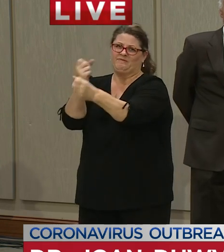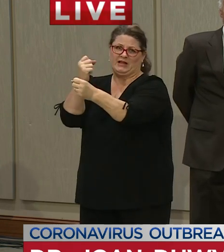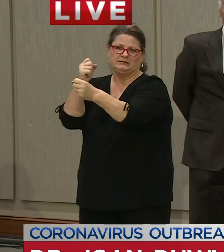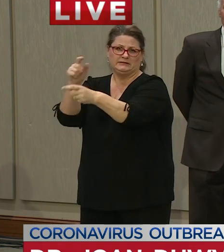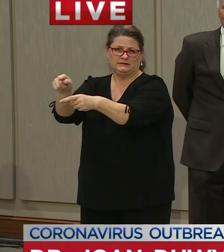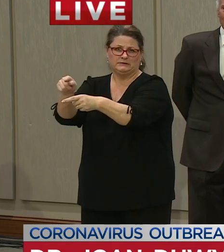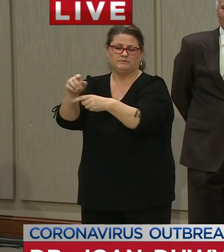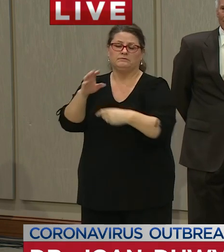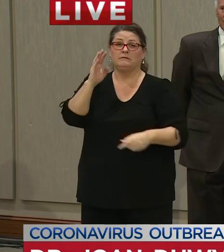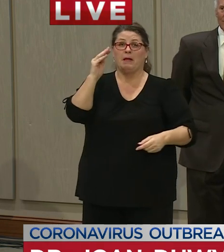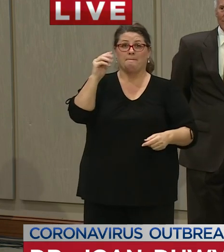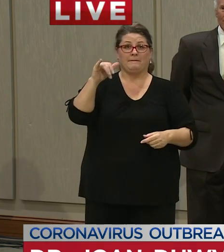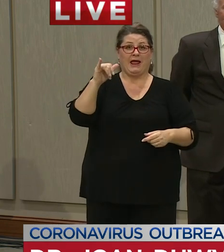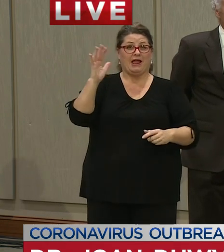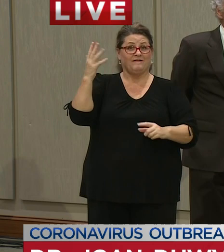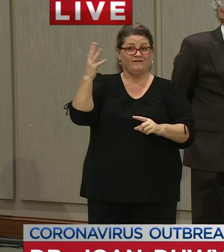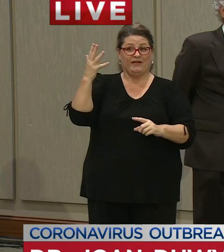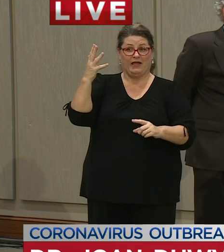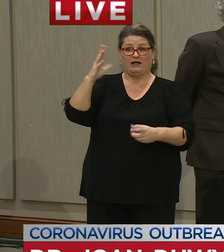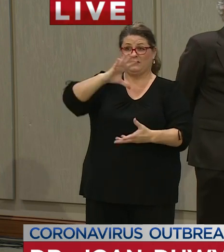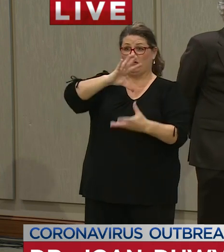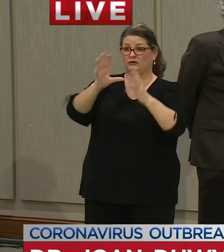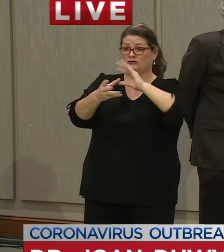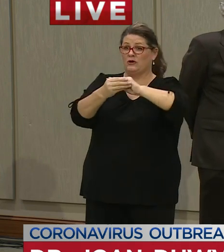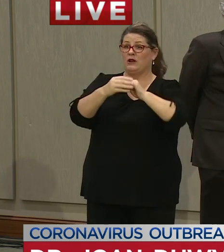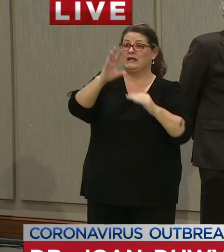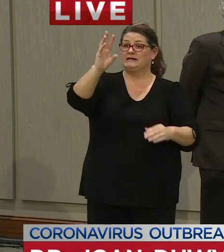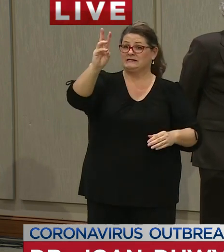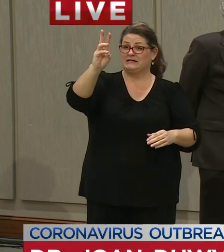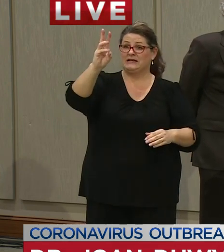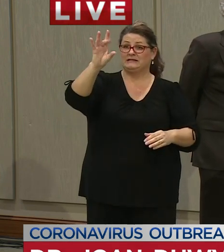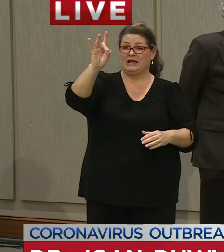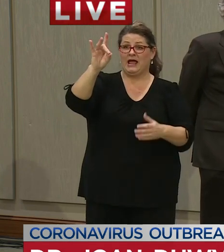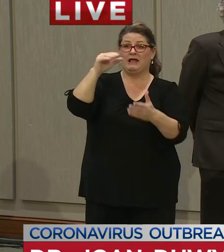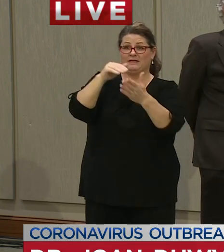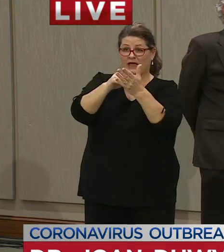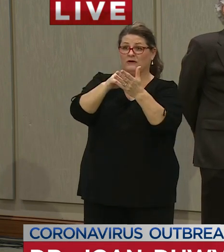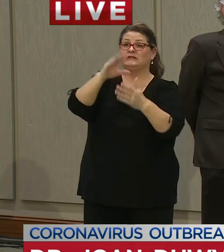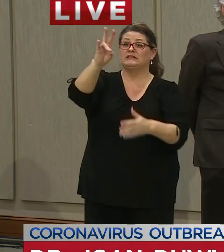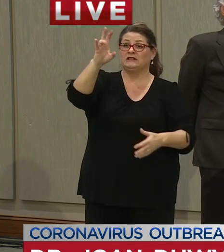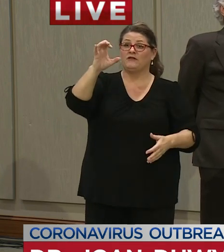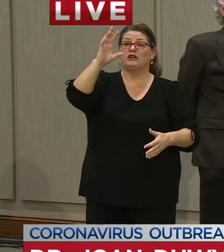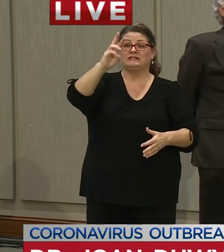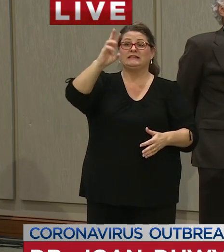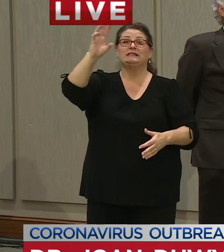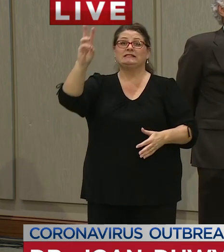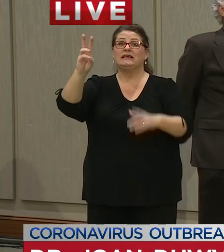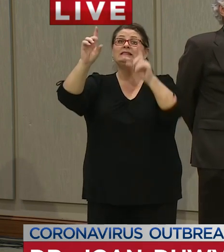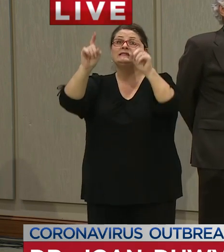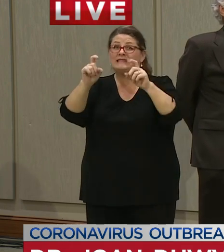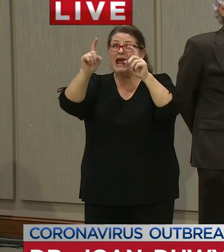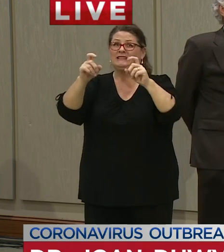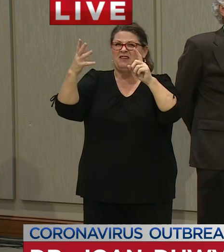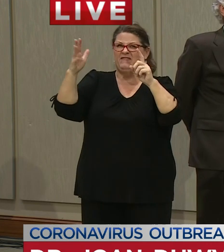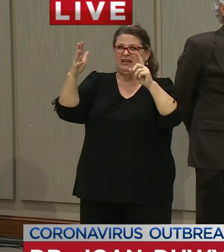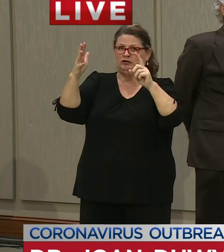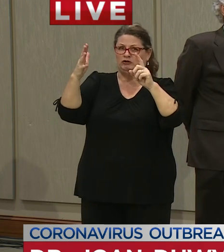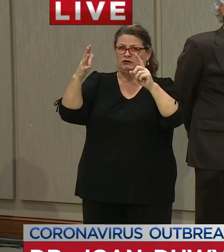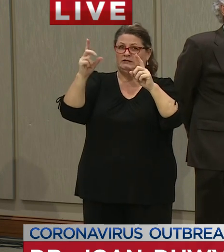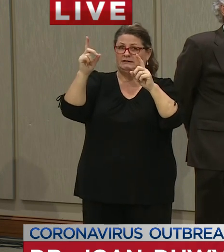as of May 5th a total of 68,766 tests have been performed in South Carolina